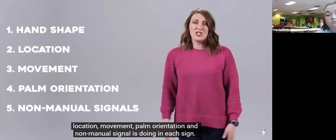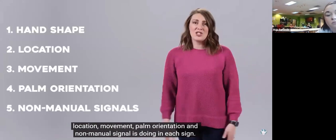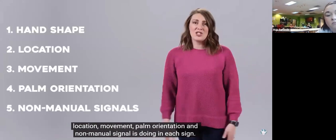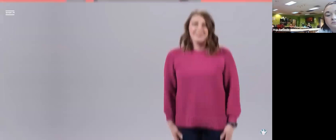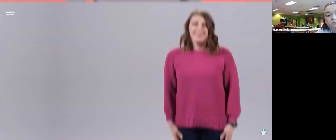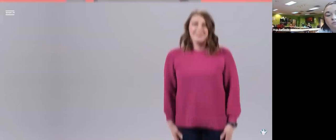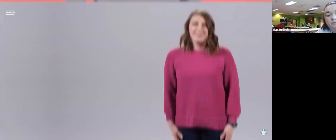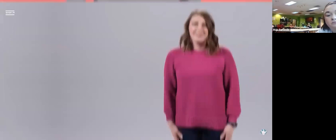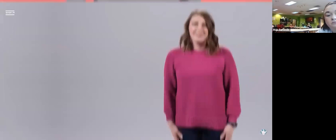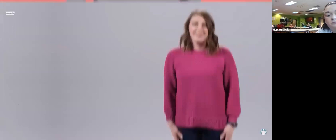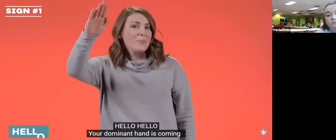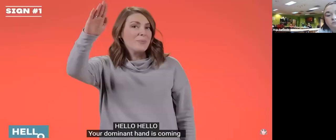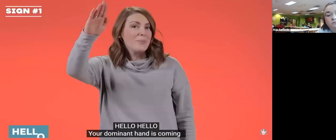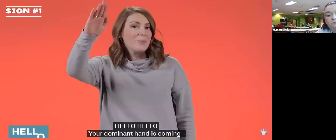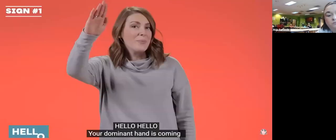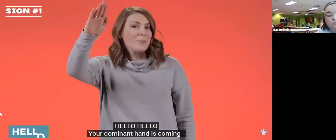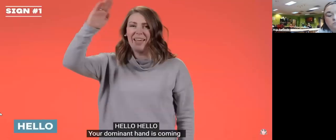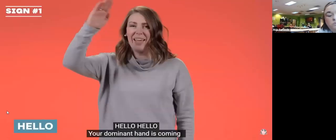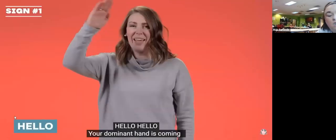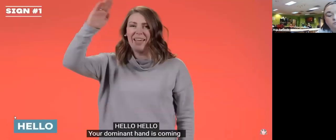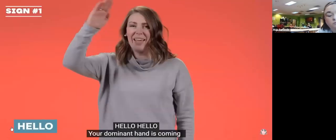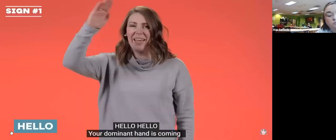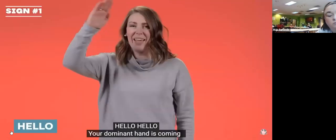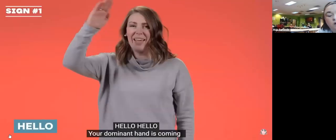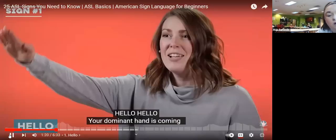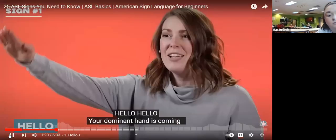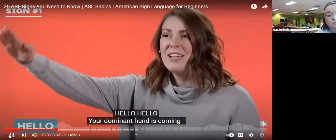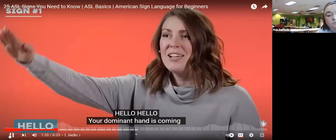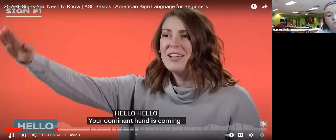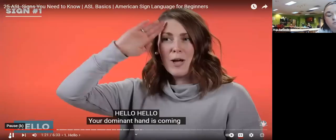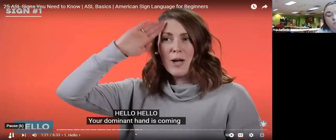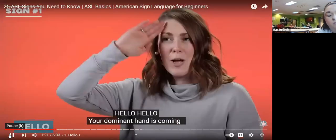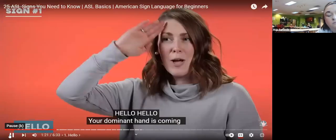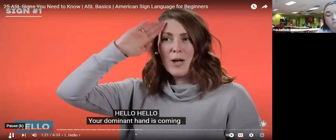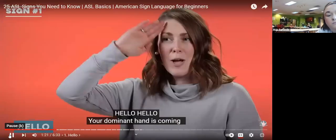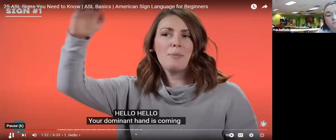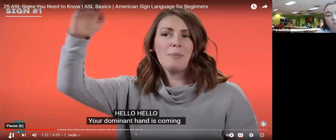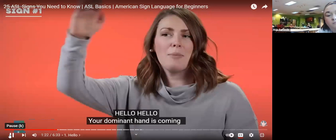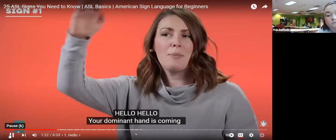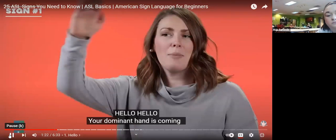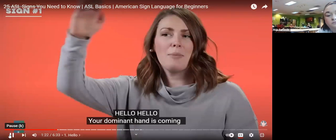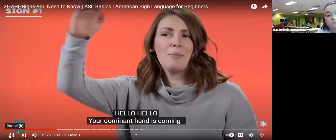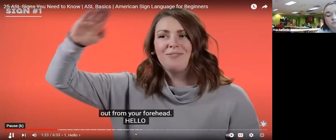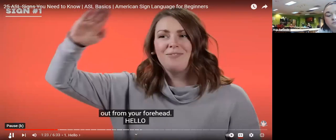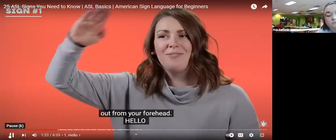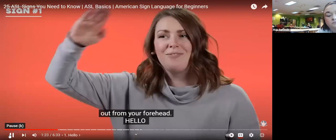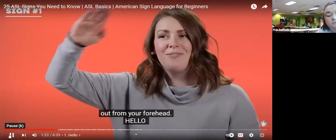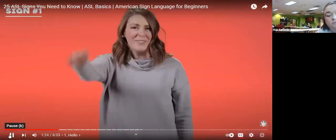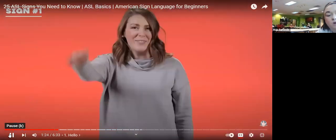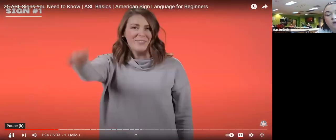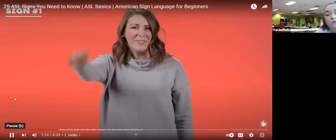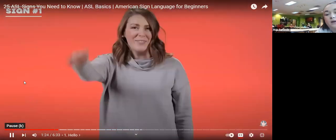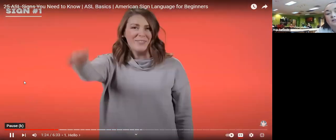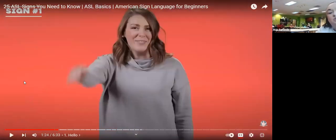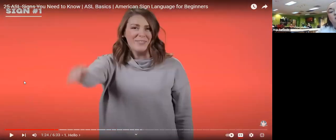sign hello hello your dominant hand is coming out from your forehead hello